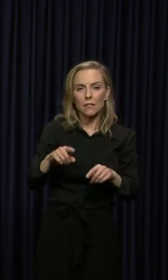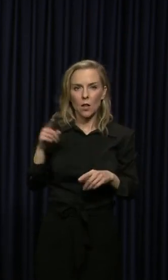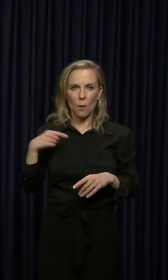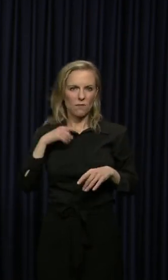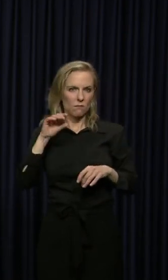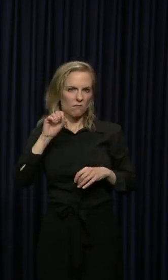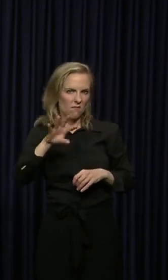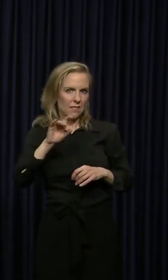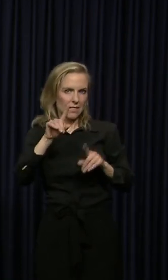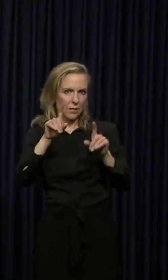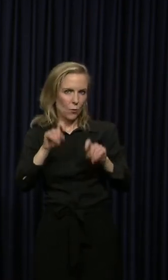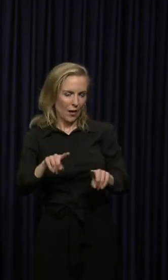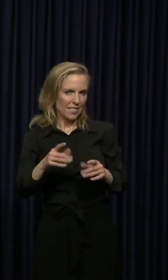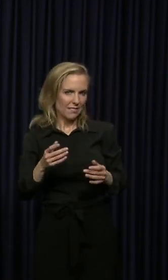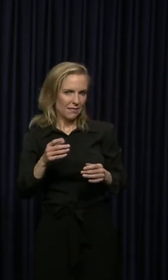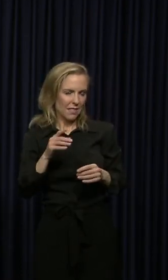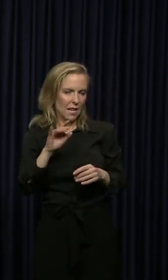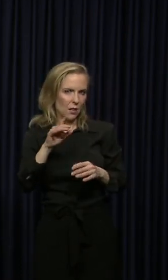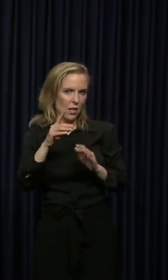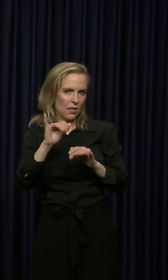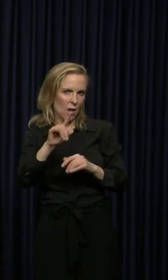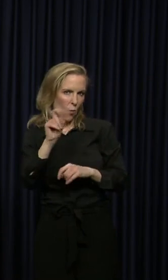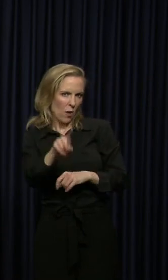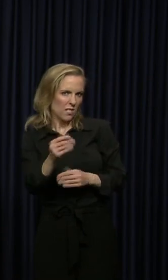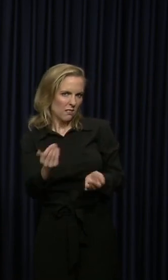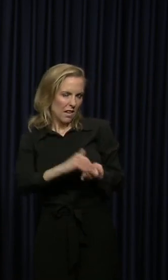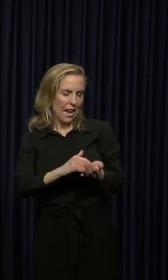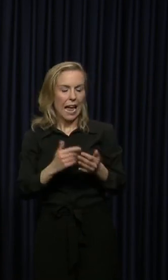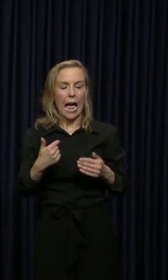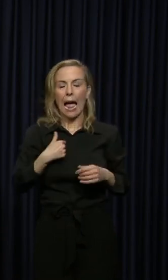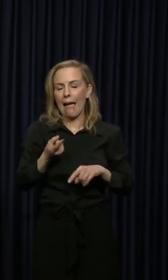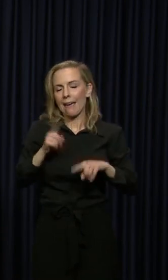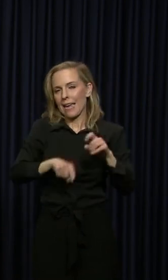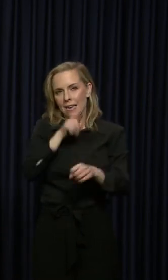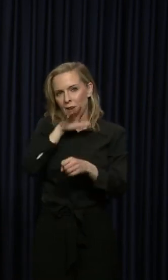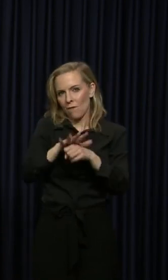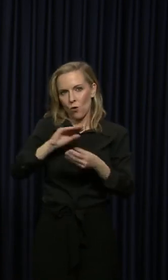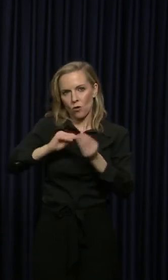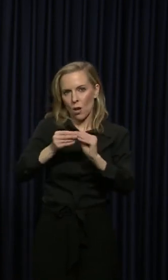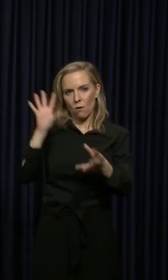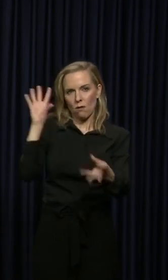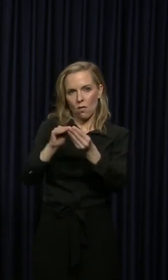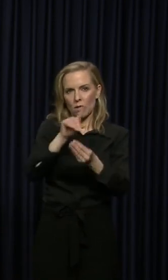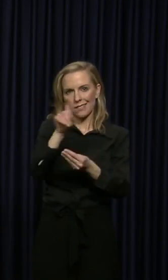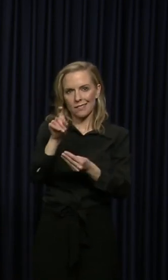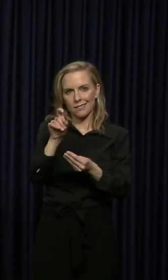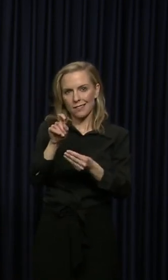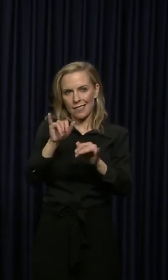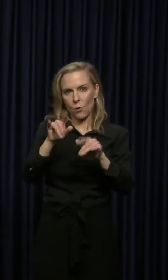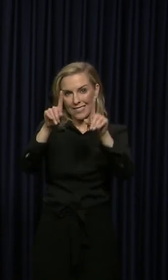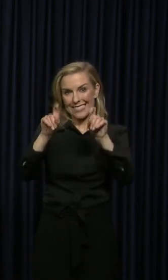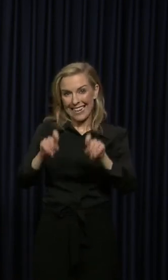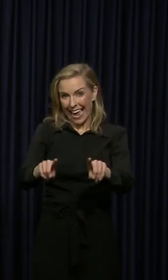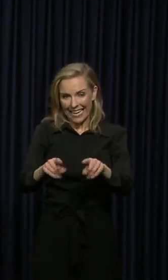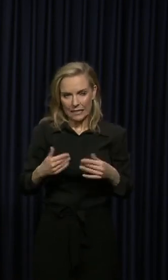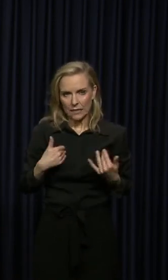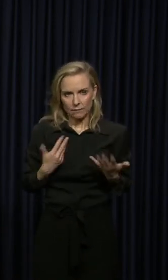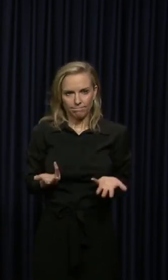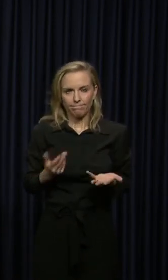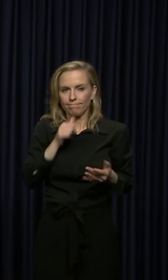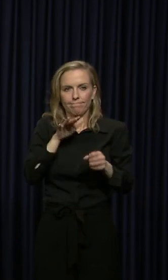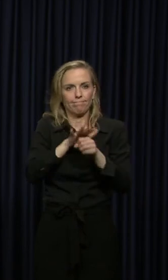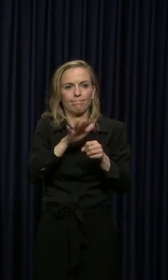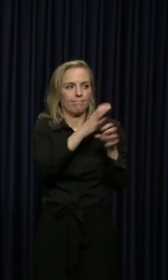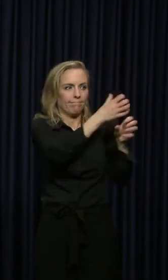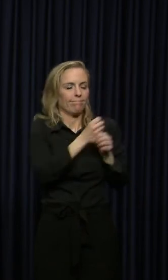total number of tests and I have an estimate and I will tell you that I can't confirm the figure because we're still not getting enough of the reporting